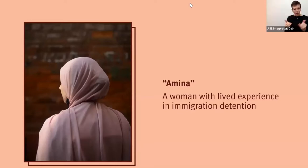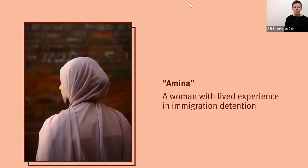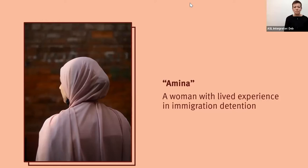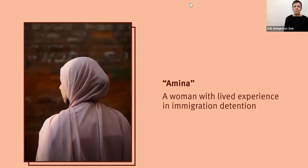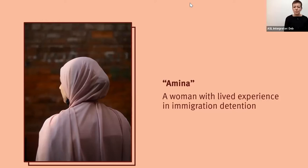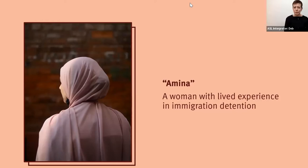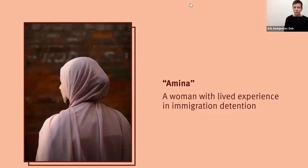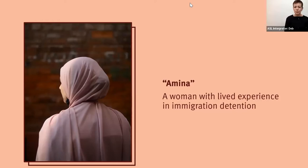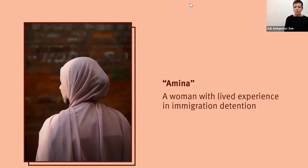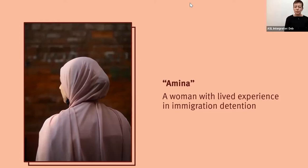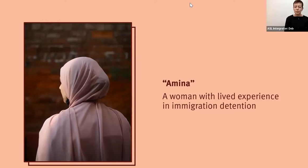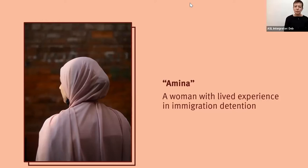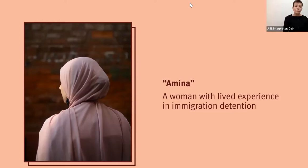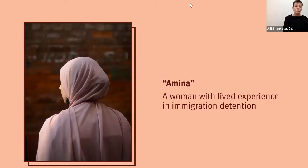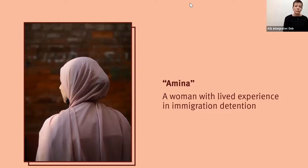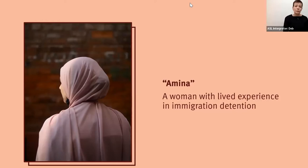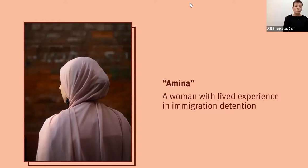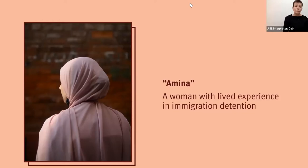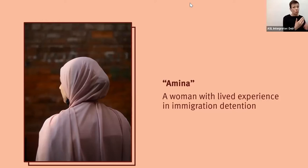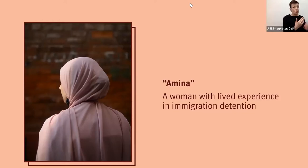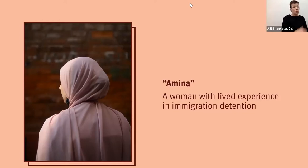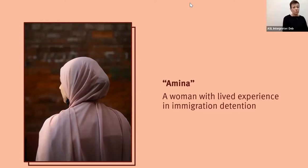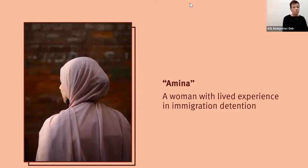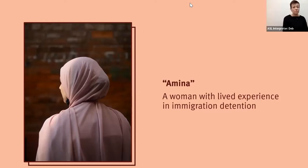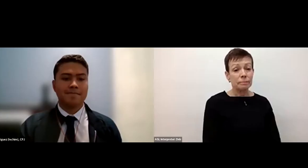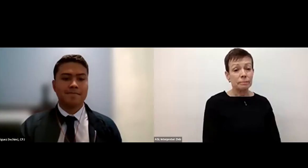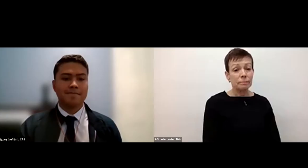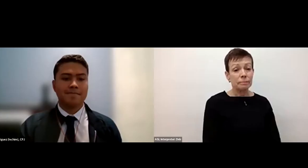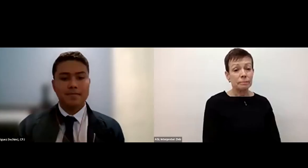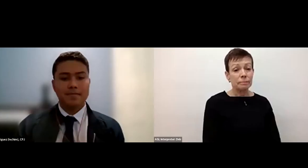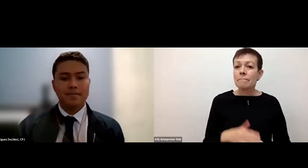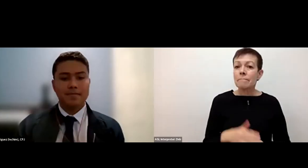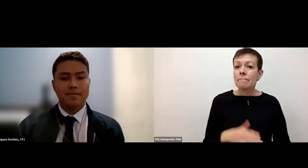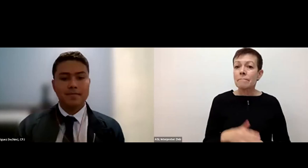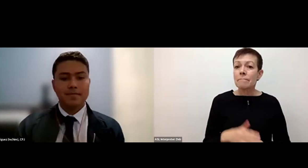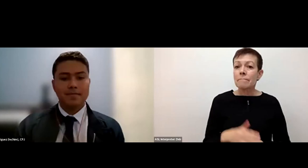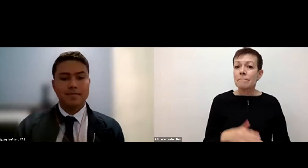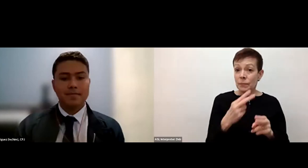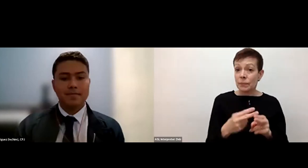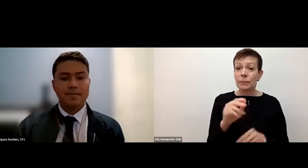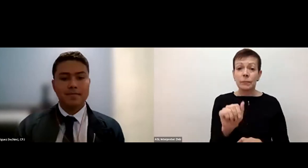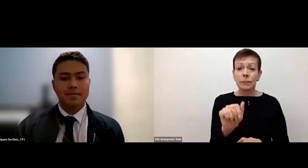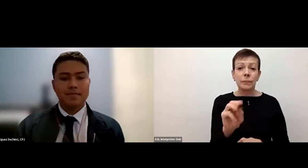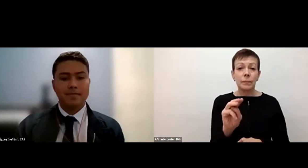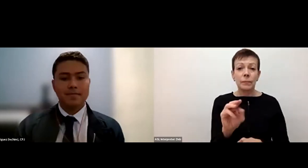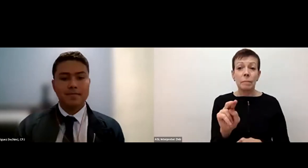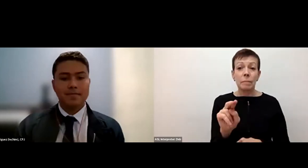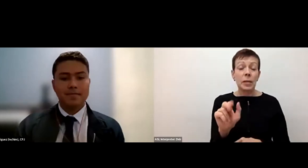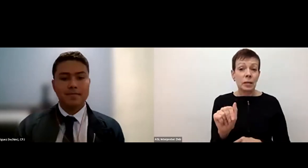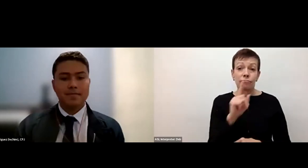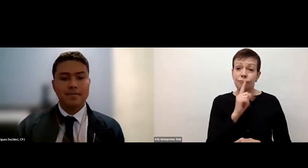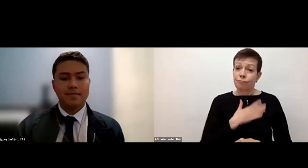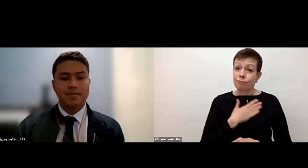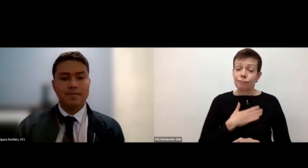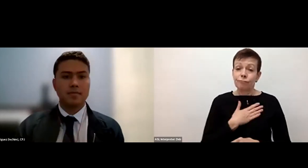Thank you so much, Emilio. Hi, everyone. My pseudonym is Amina and I appreciate this opportunity to share my story with you.